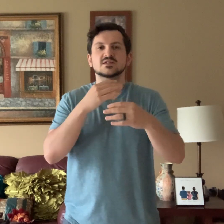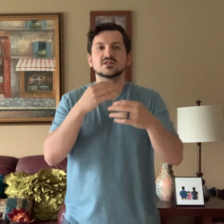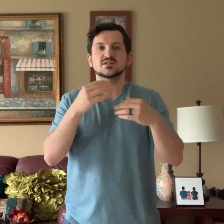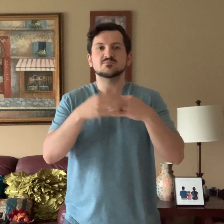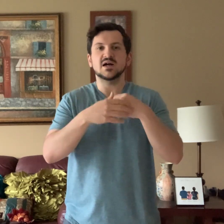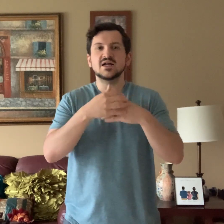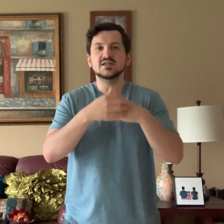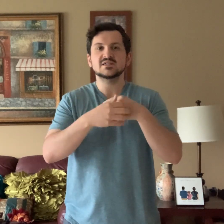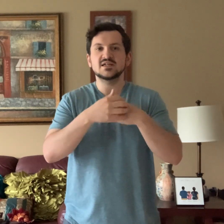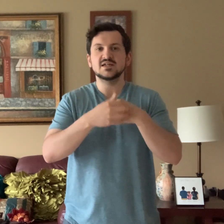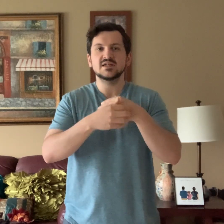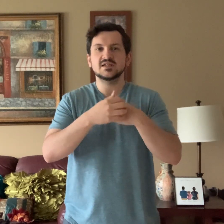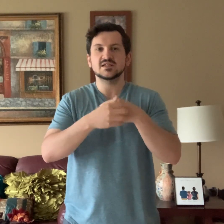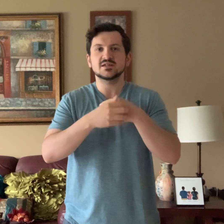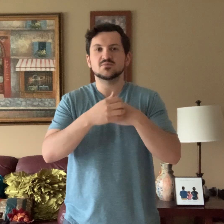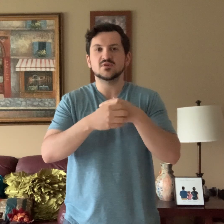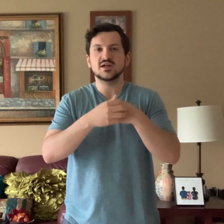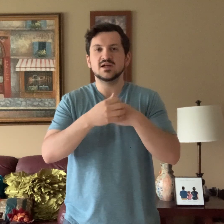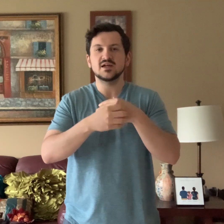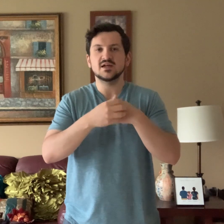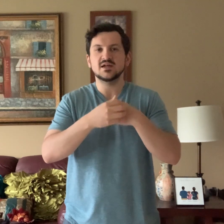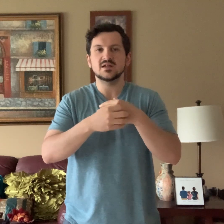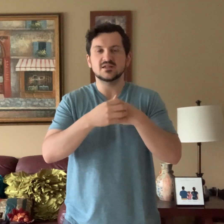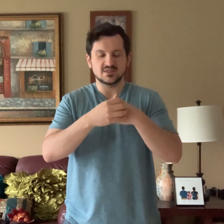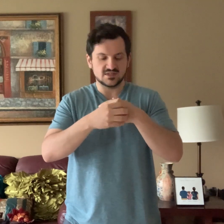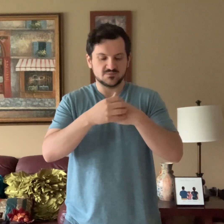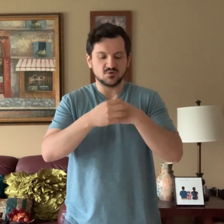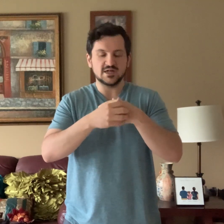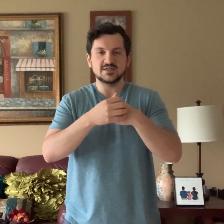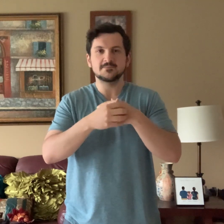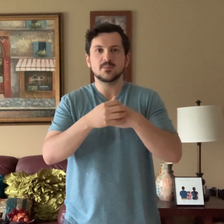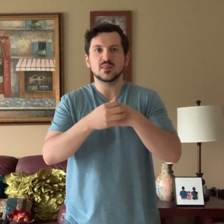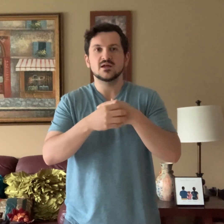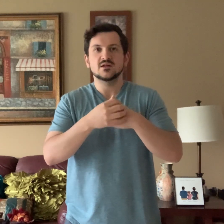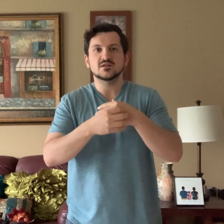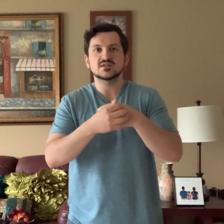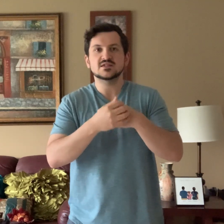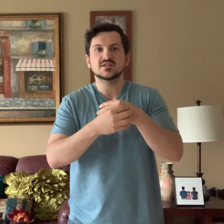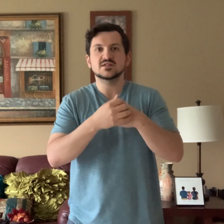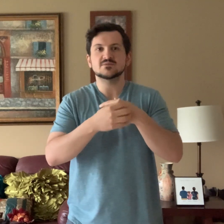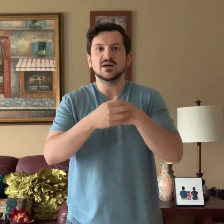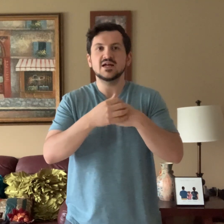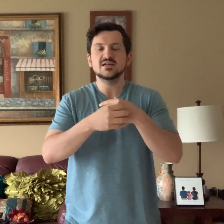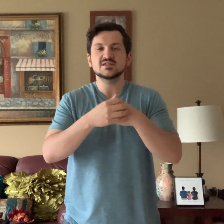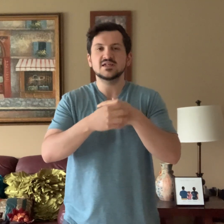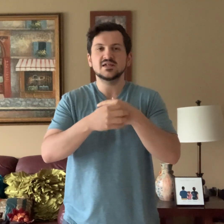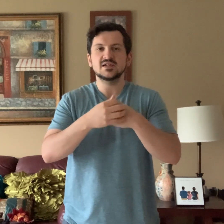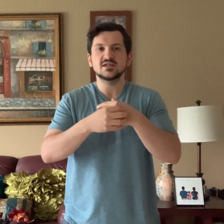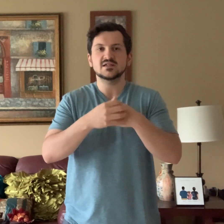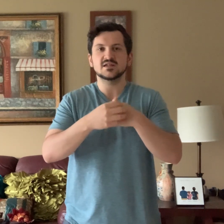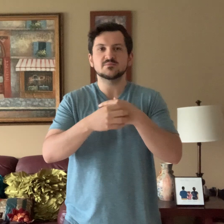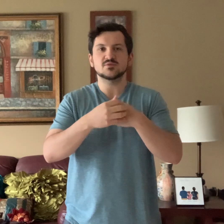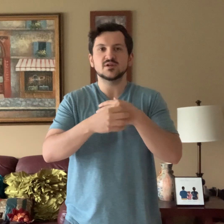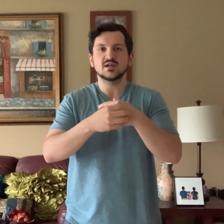is my daily bread this is bread this is my daily bread